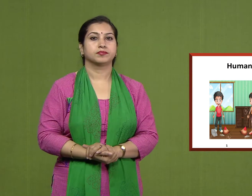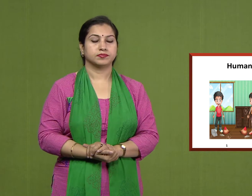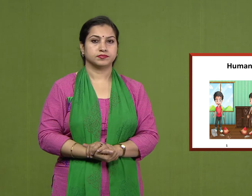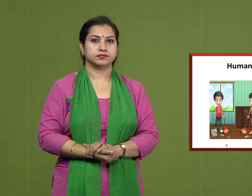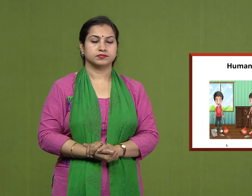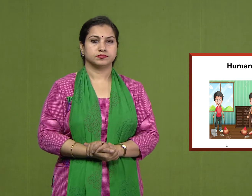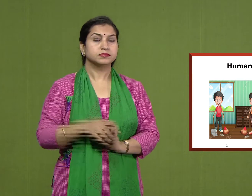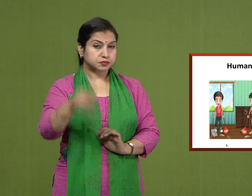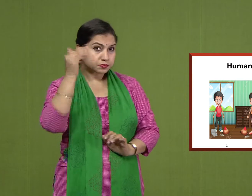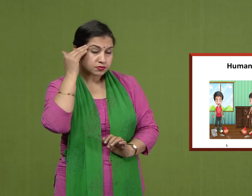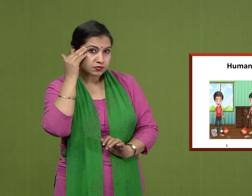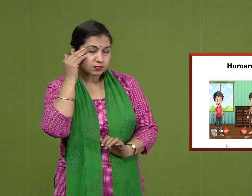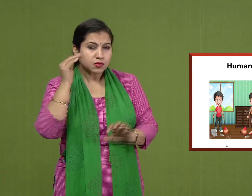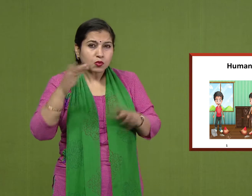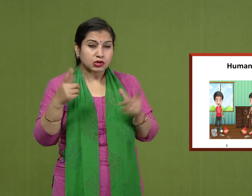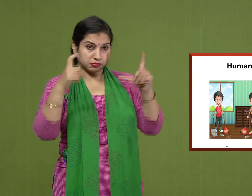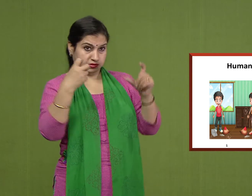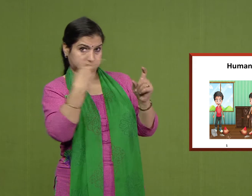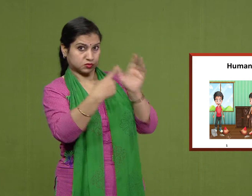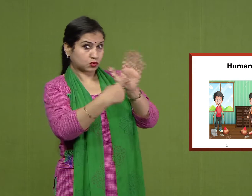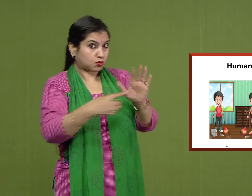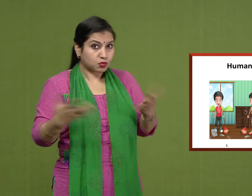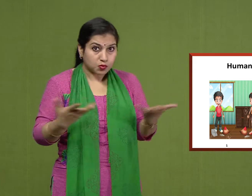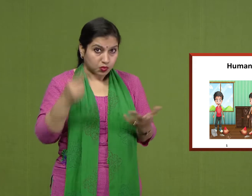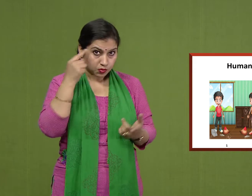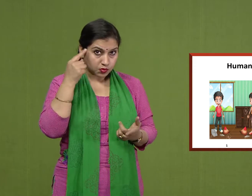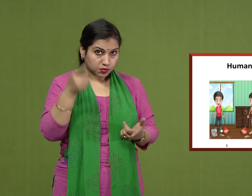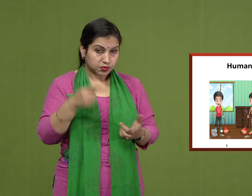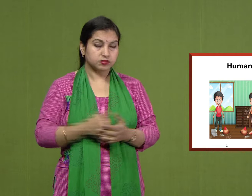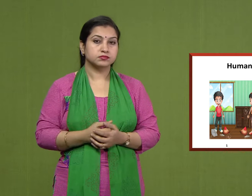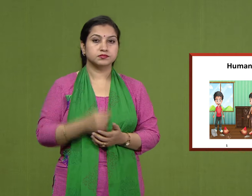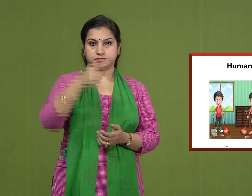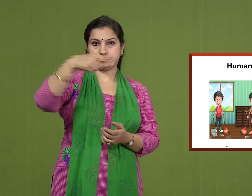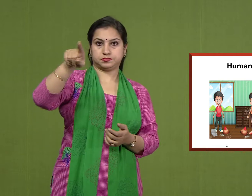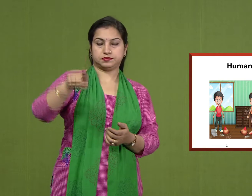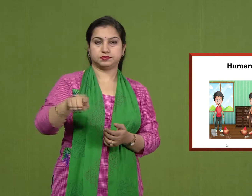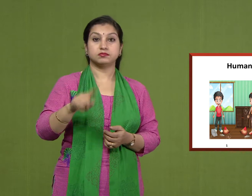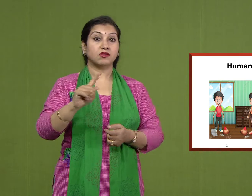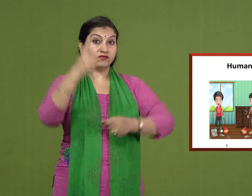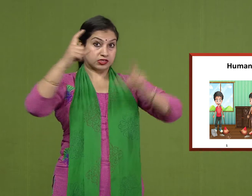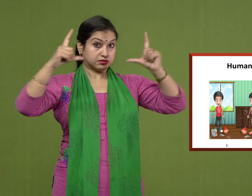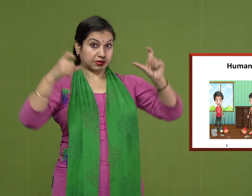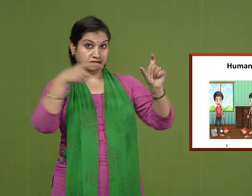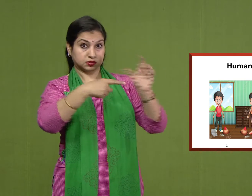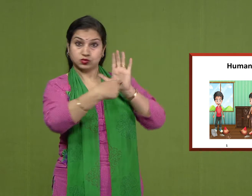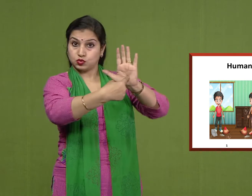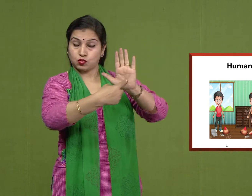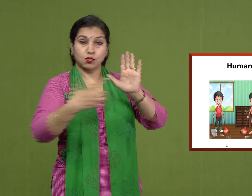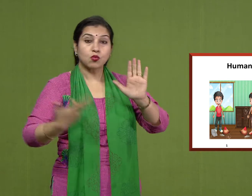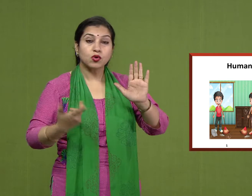Can you tell me what is human picture showing? Yes. In the first picture it shows that a